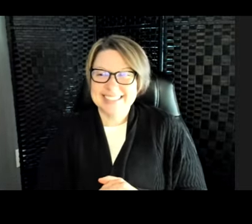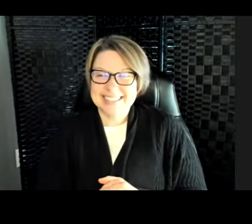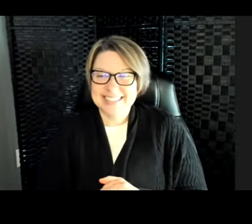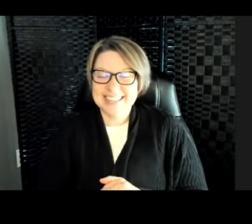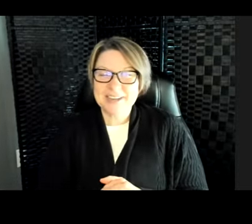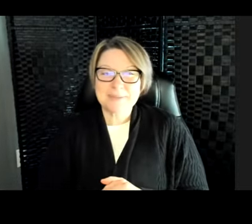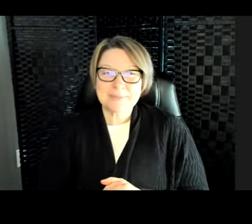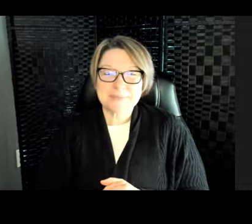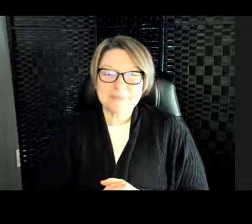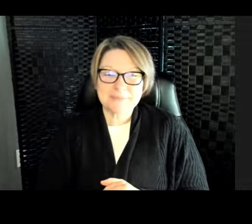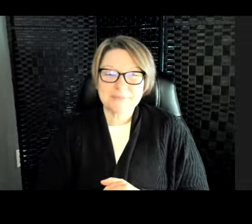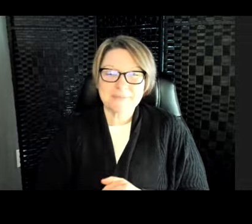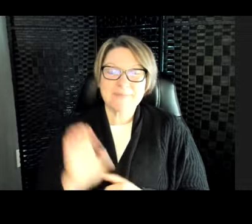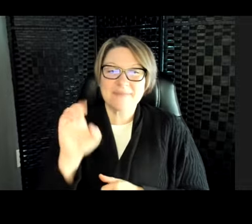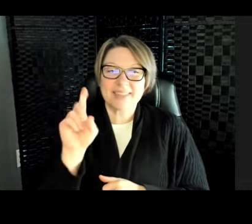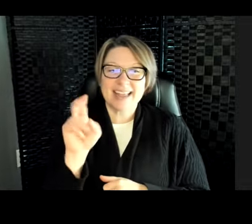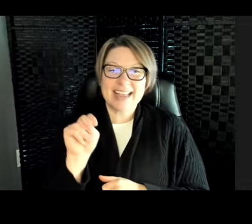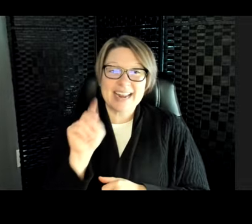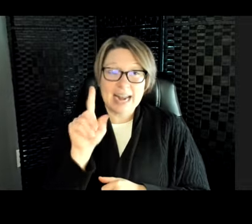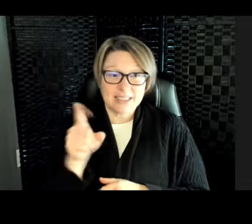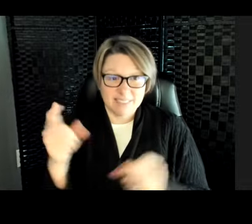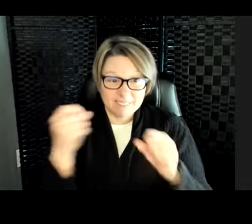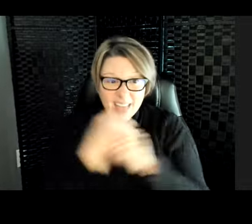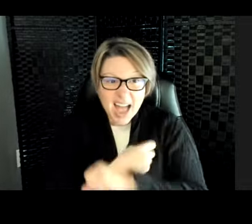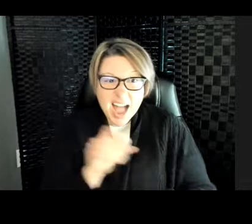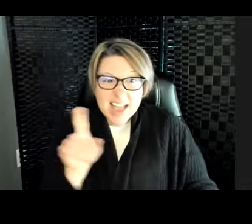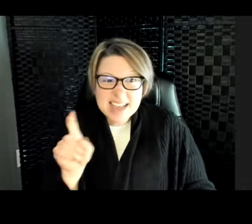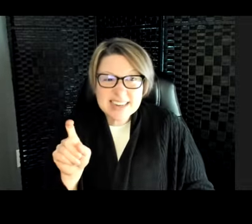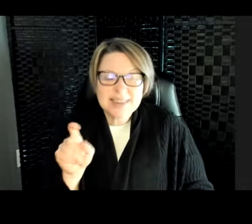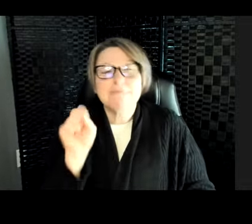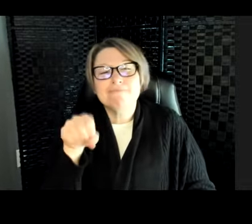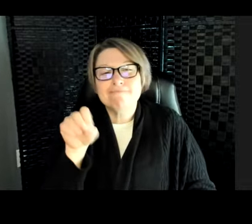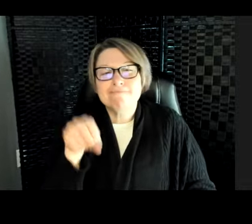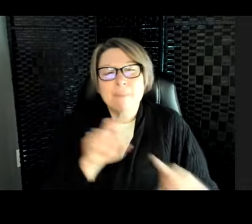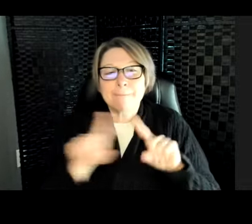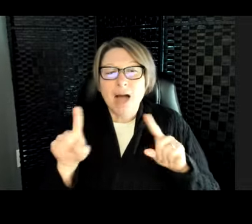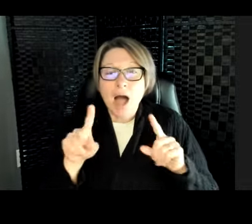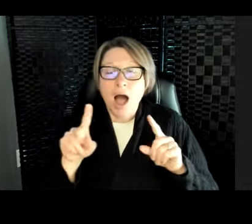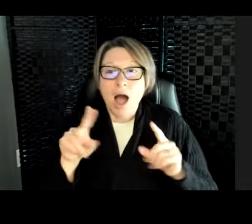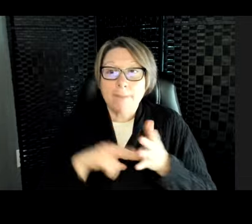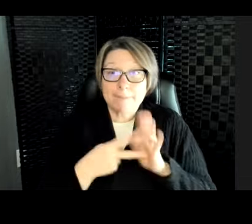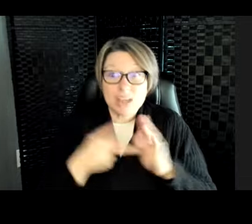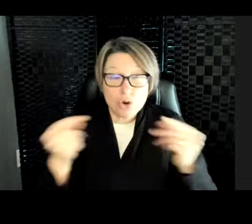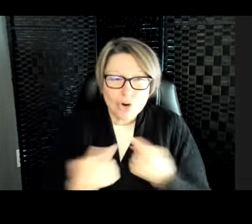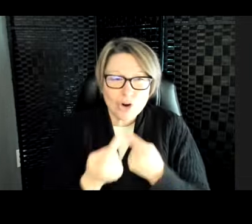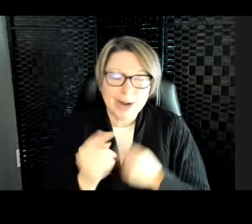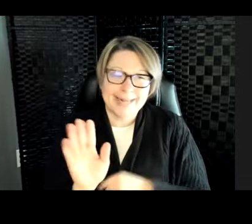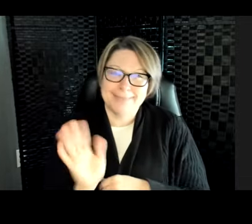Eden asked, do they fight? They do, but not to hurt each other. Baby animals sometimes